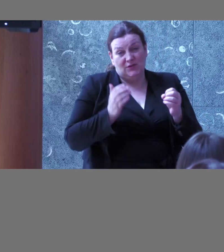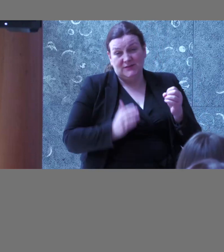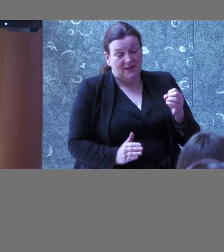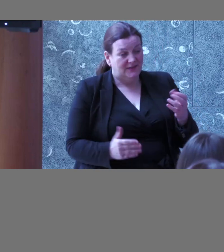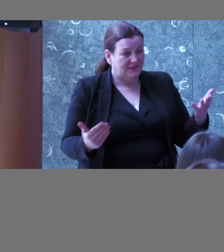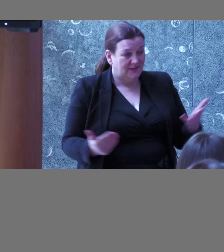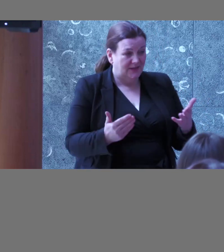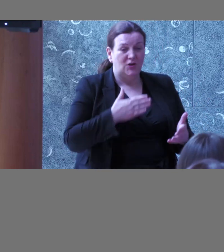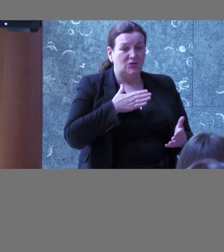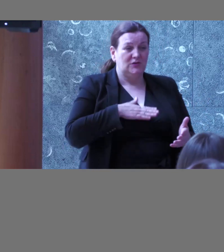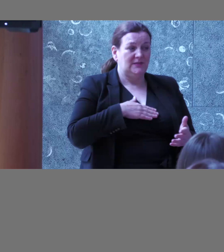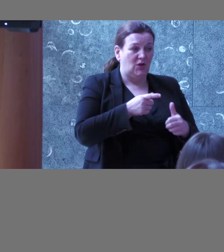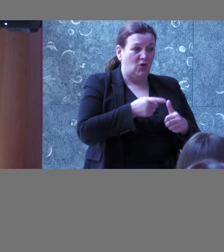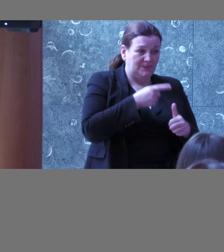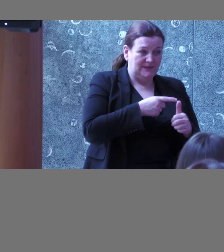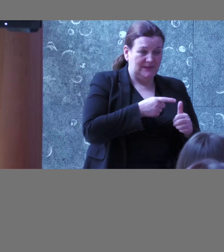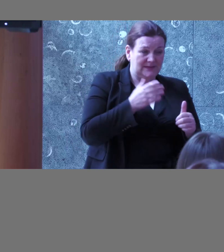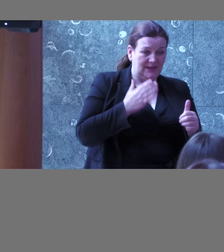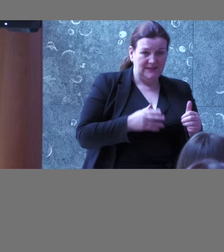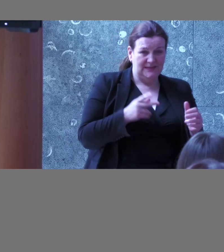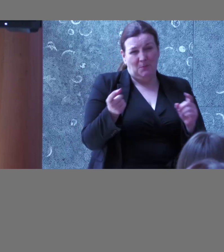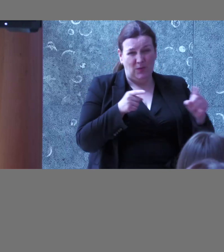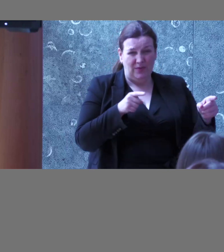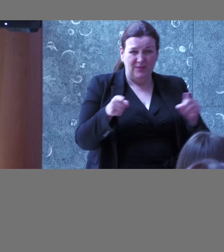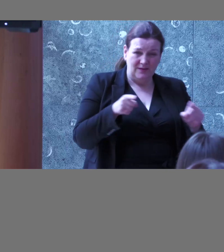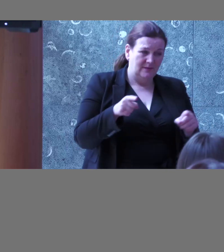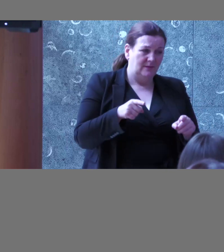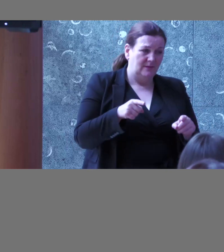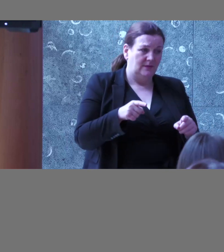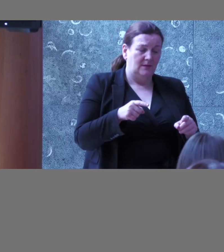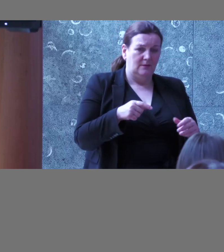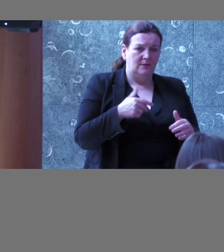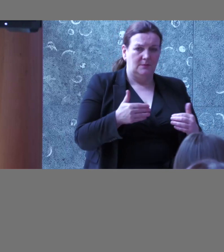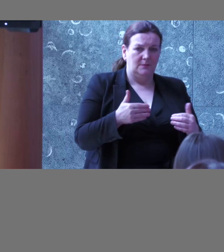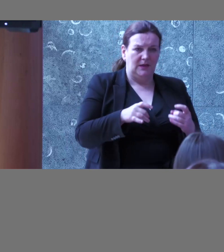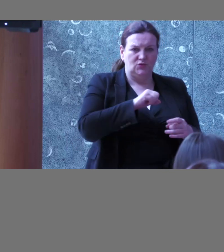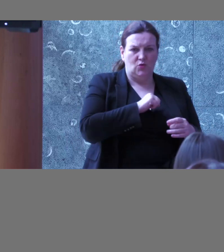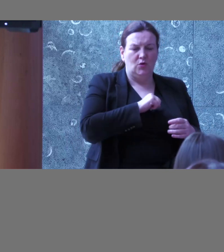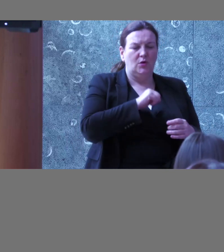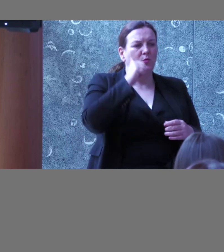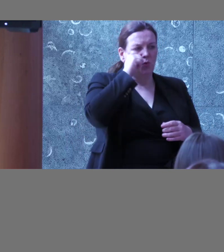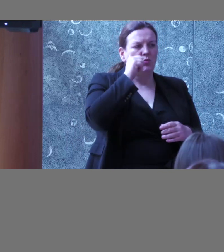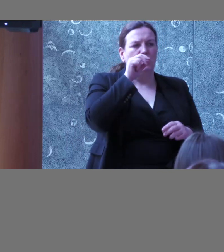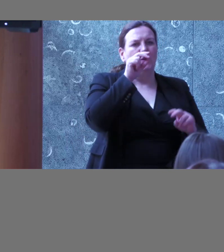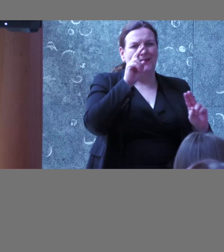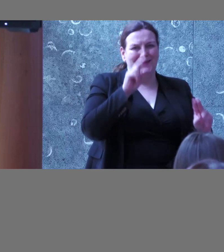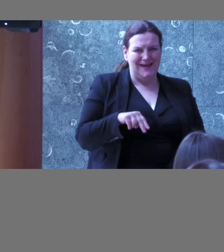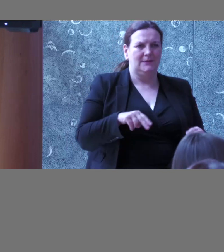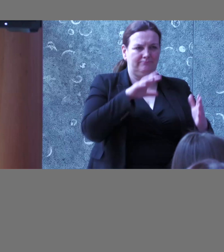it's not just the automated side, so it's a dual thing in that respect, so embracing it to the point where you know you can, I think, is really important,